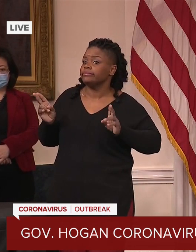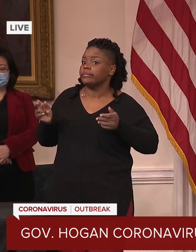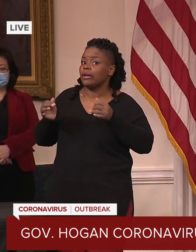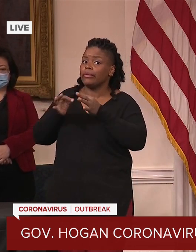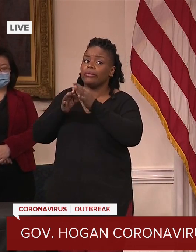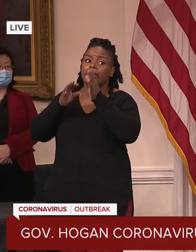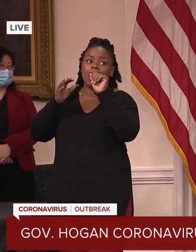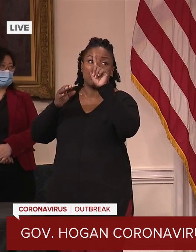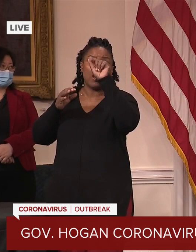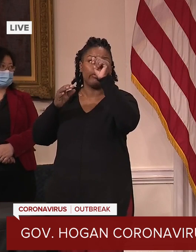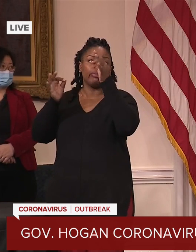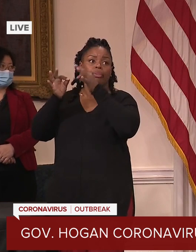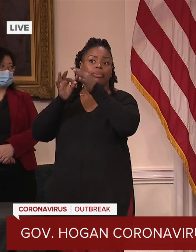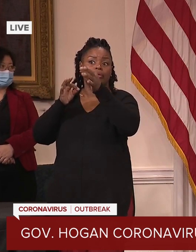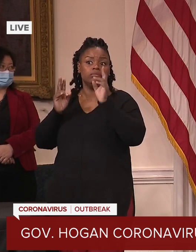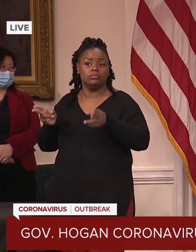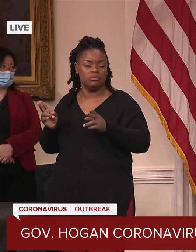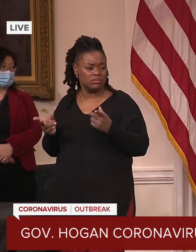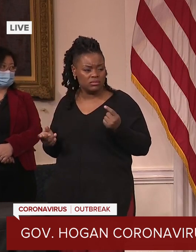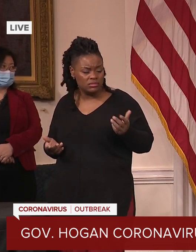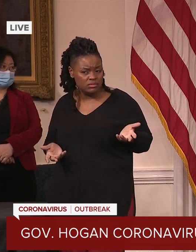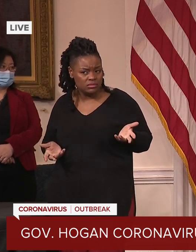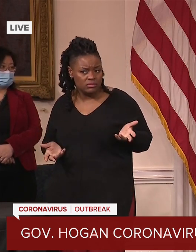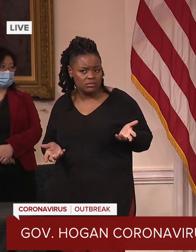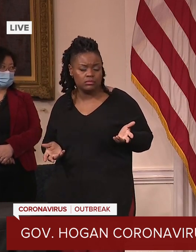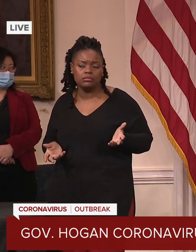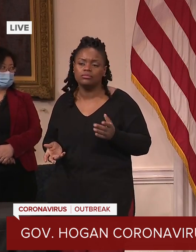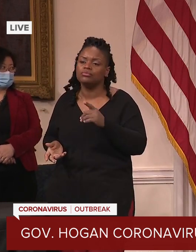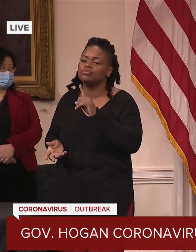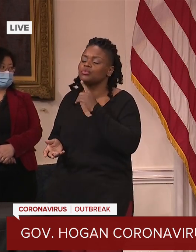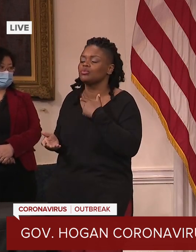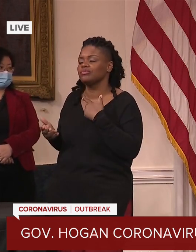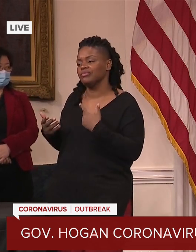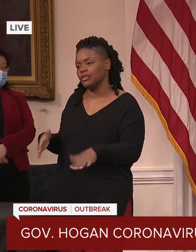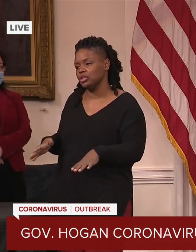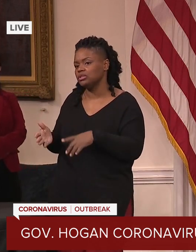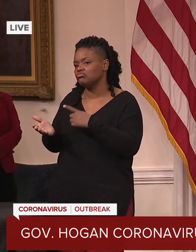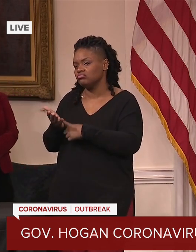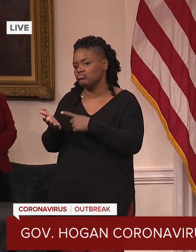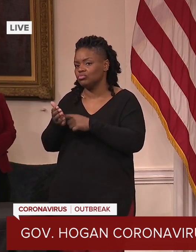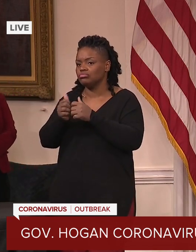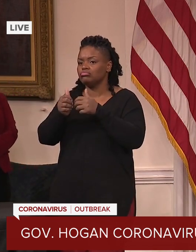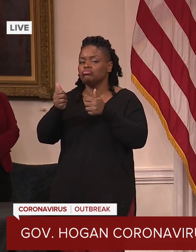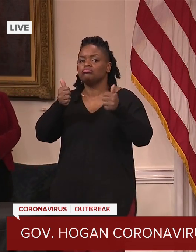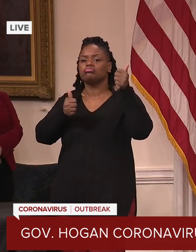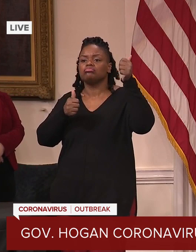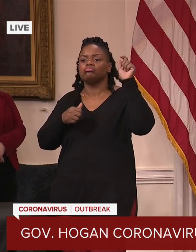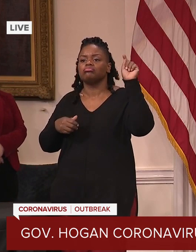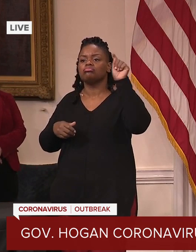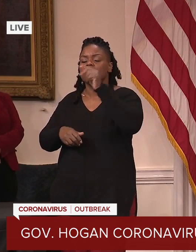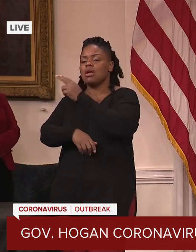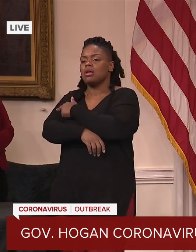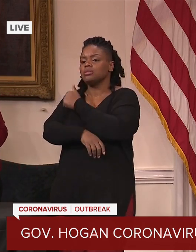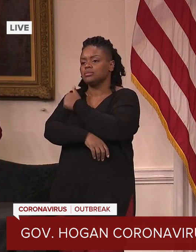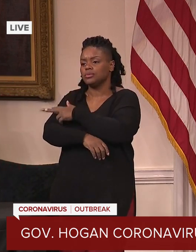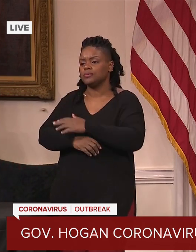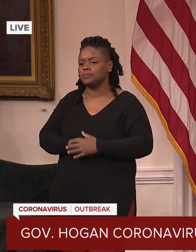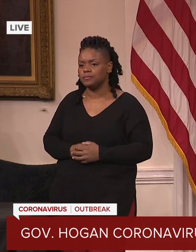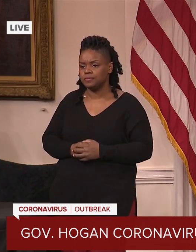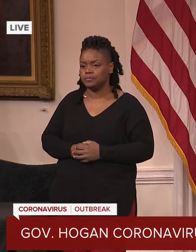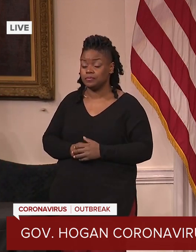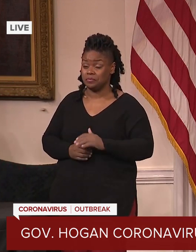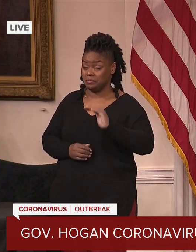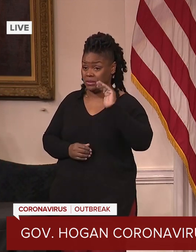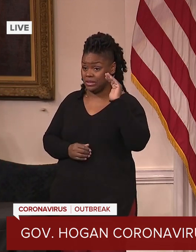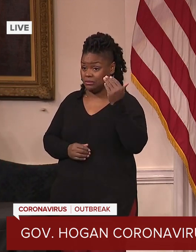had those conversations with the hospital association and with a number of the hospital CEOs. Part of it was over the holidays